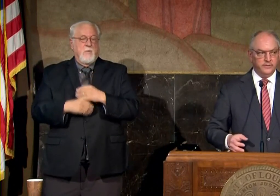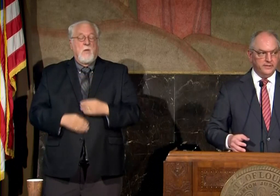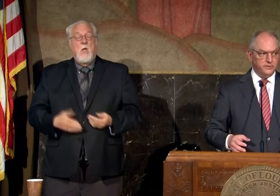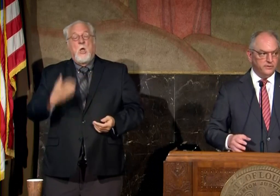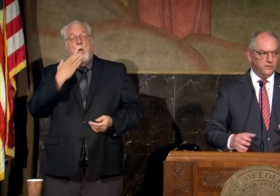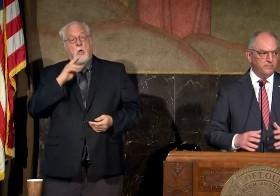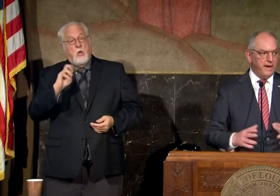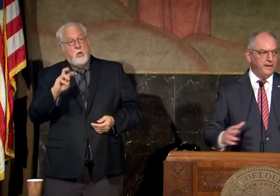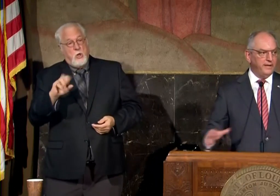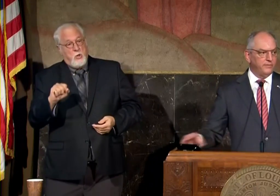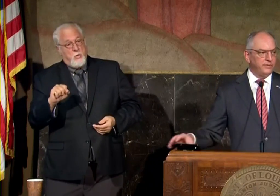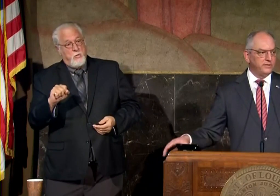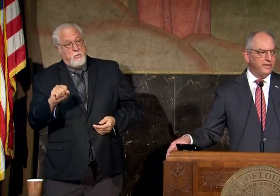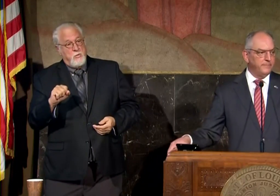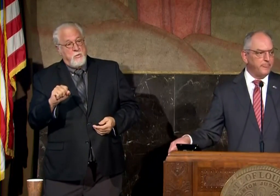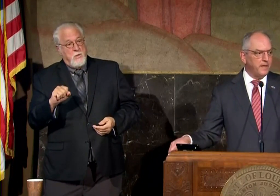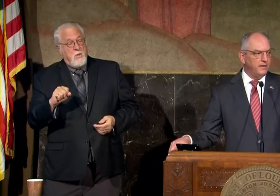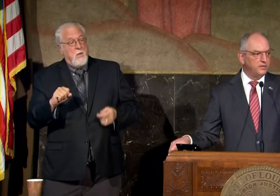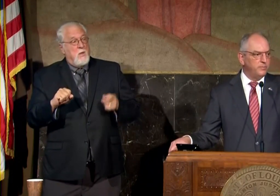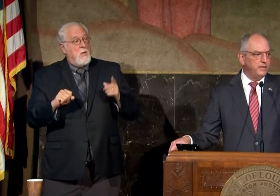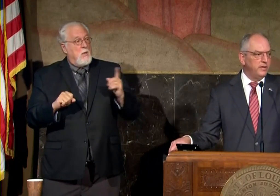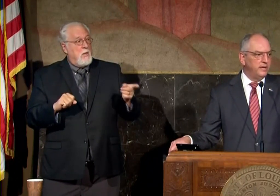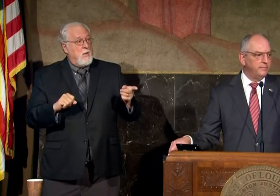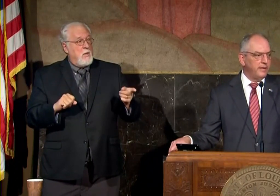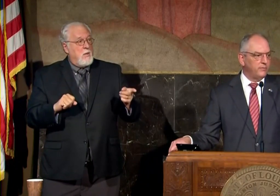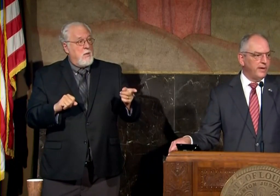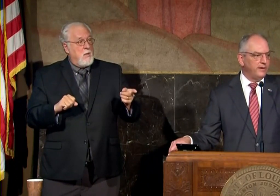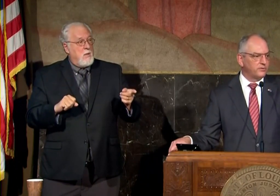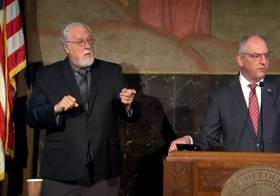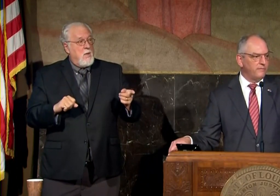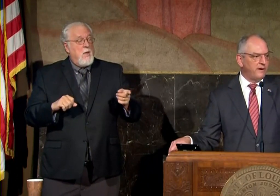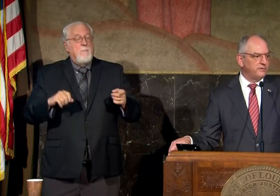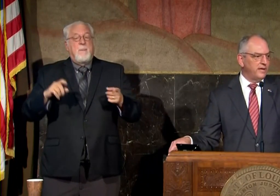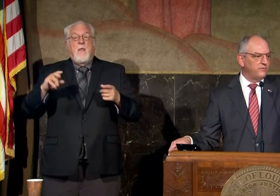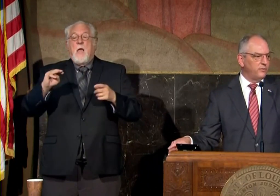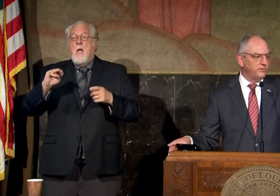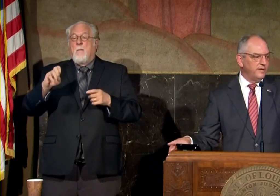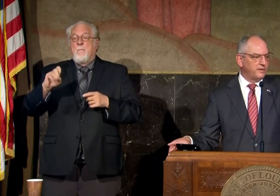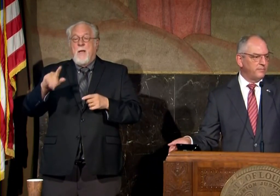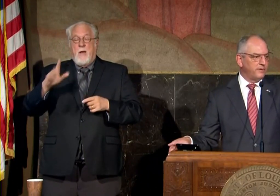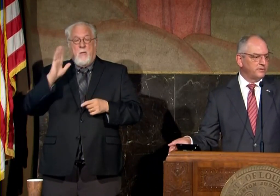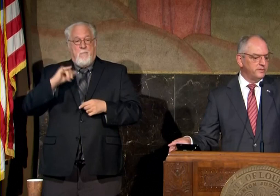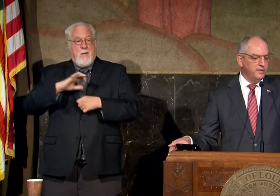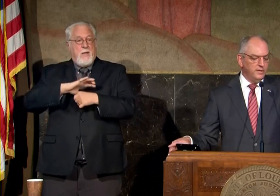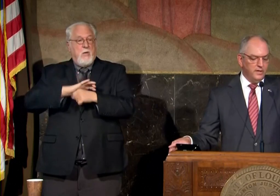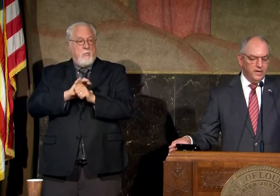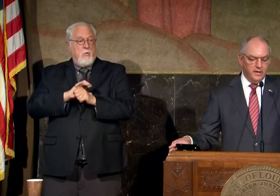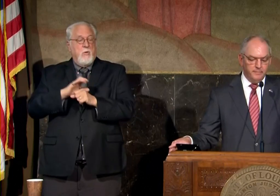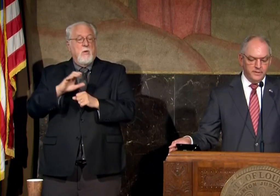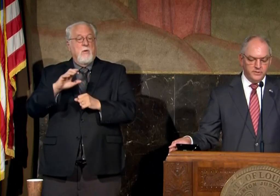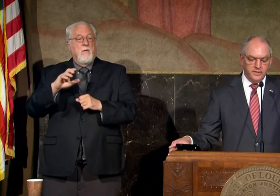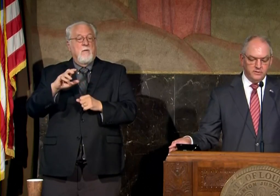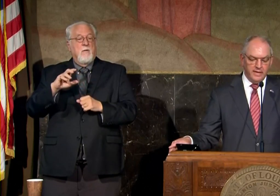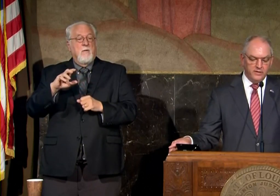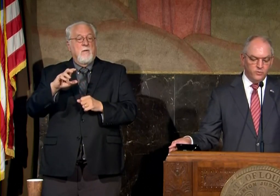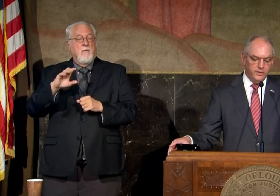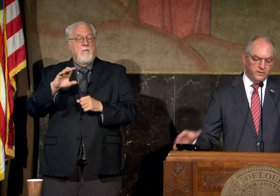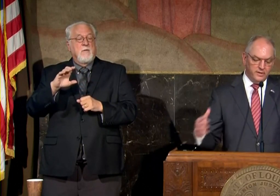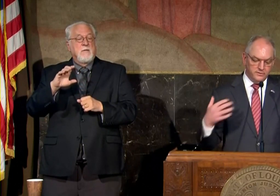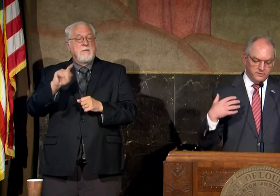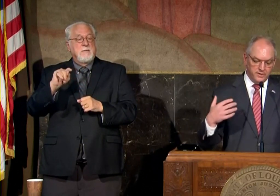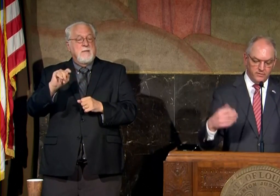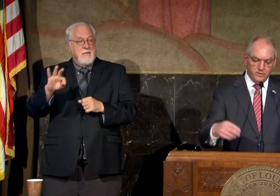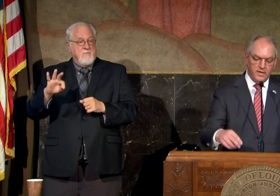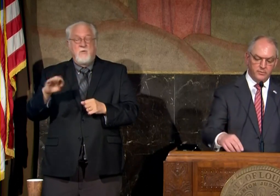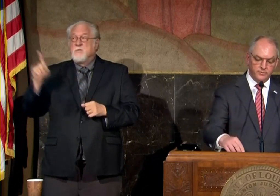good news is that there's modeling recently that's been done by the white house coronavirus task force and dr burks uh mentioned this last week